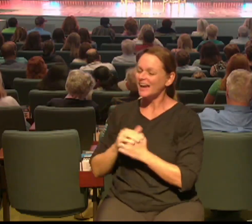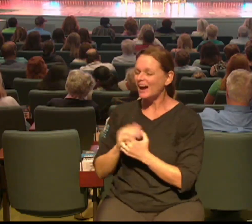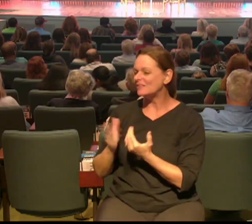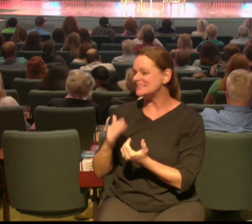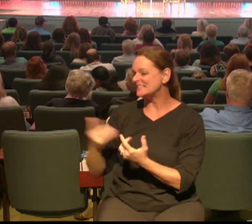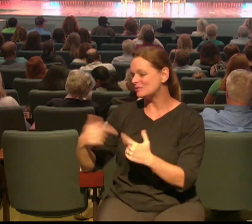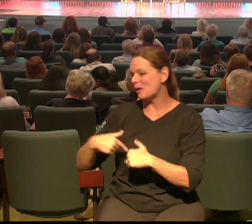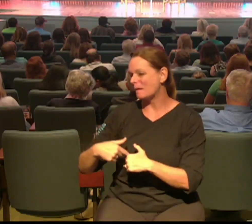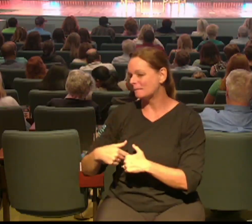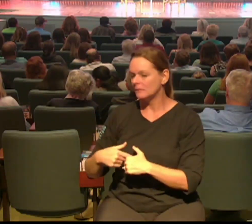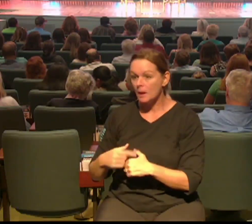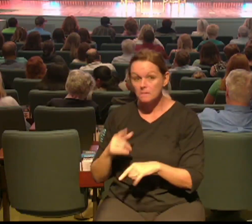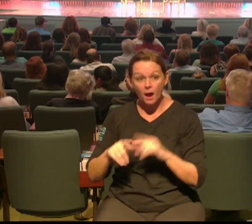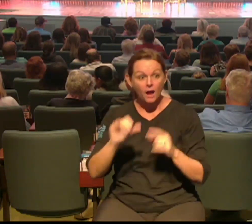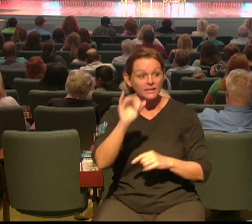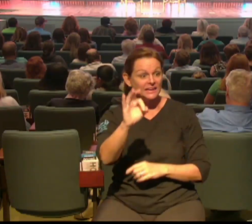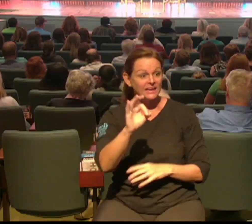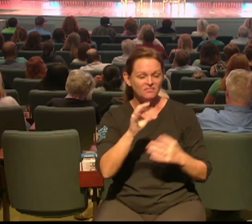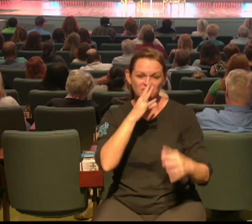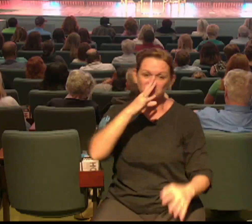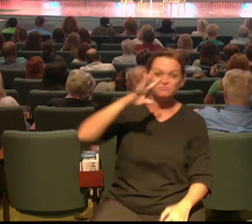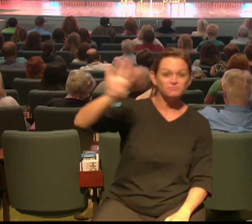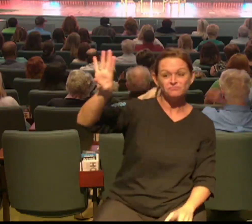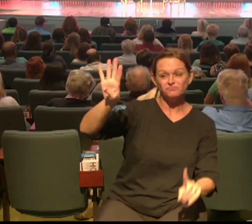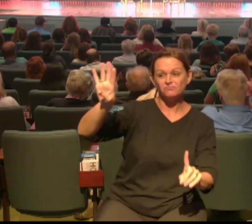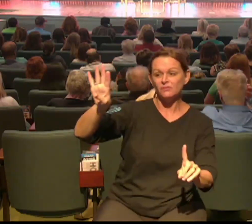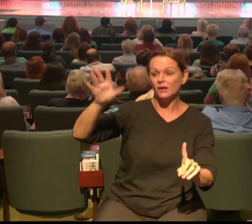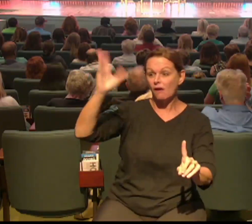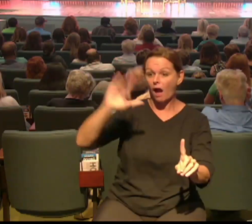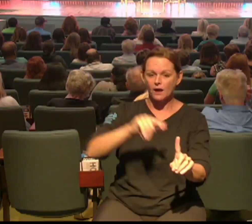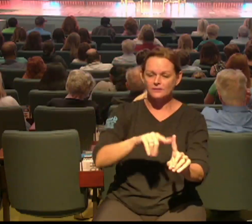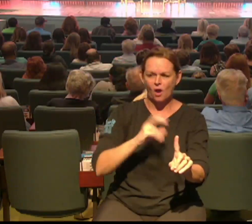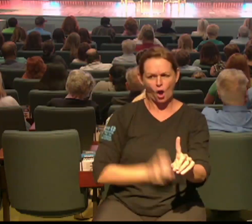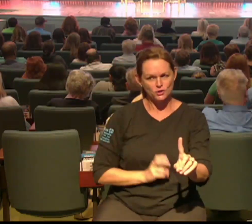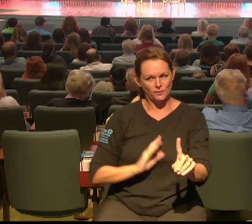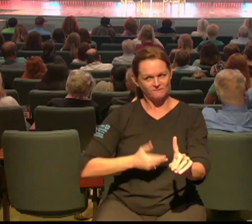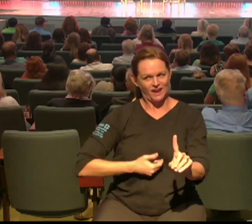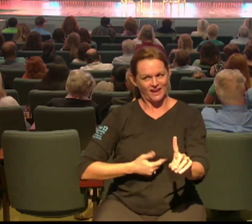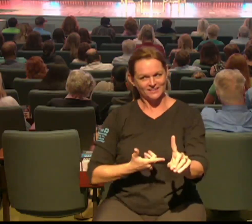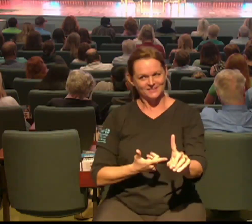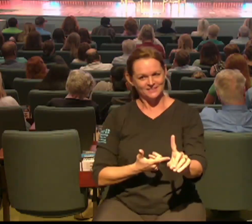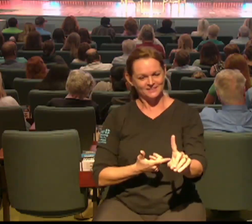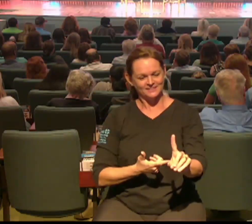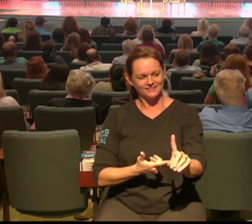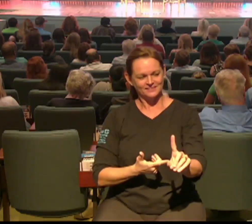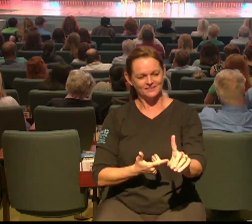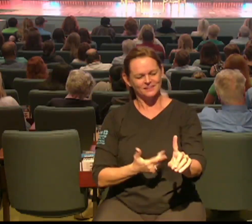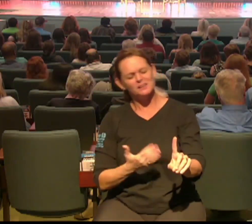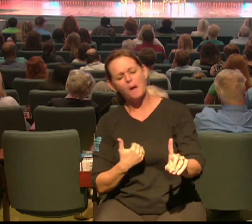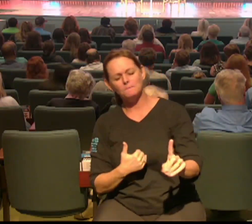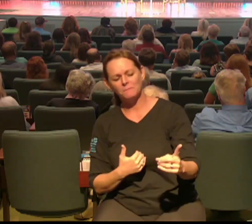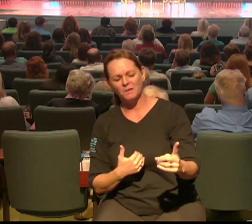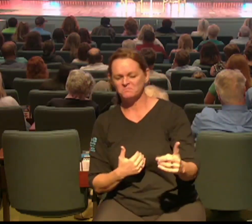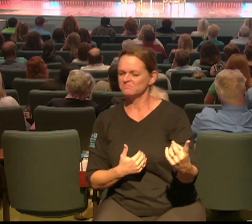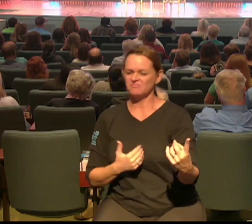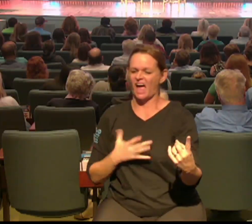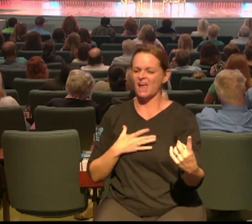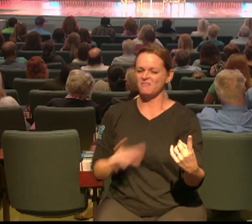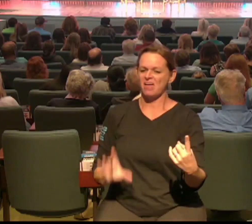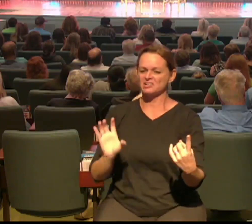find God amen you know the New Testament has a lot of metaphors about that the disciples used to try to describe the church as you mentioned it's it's